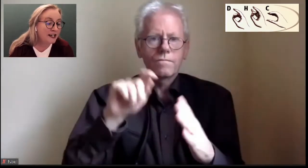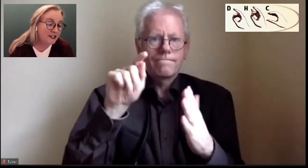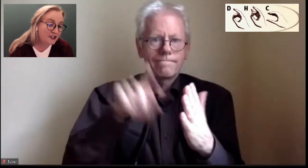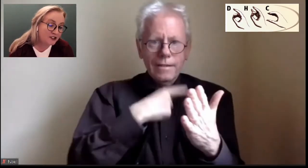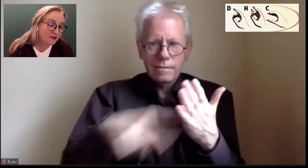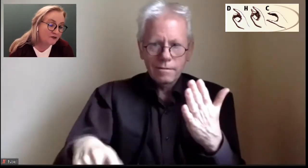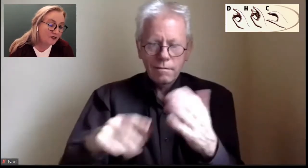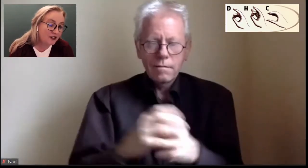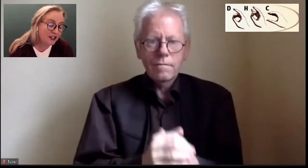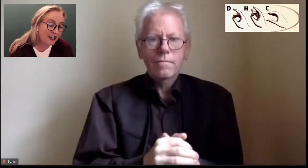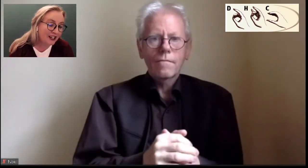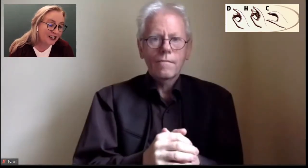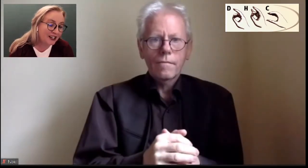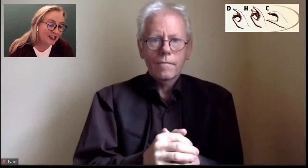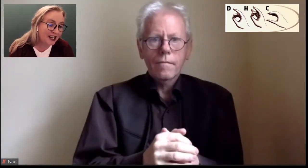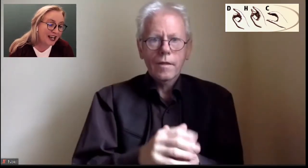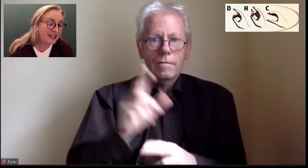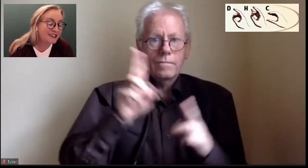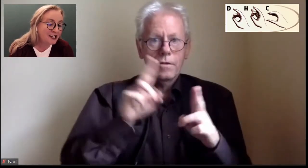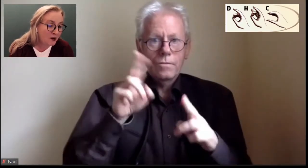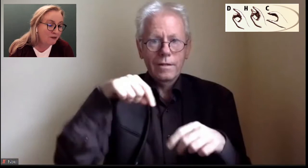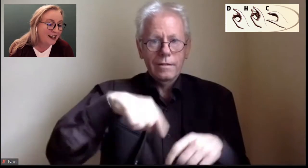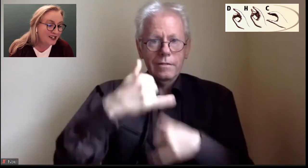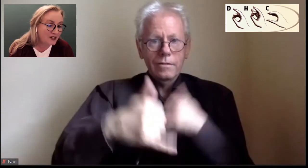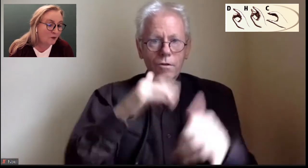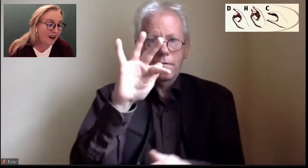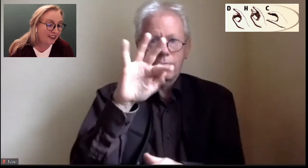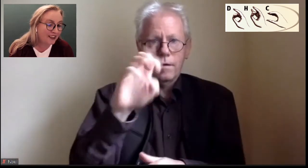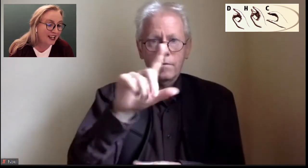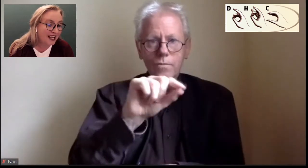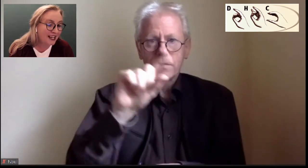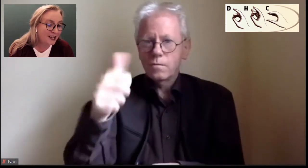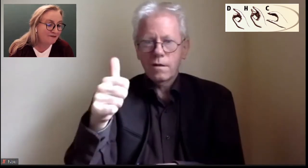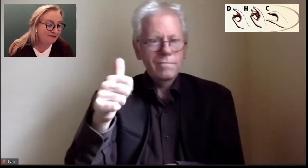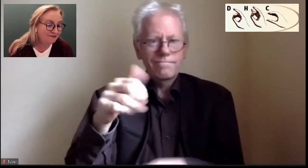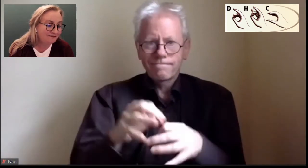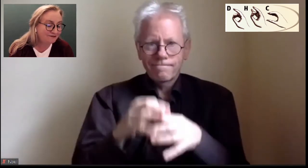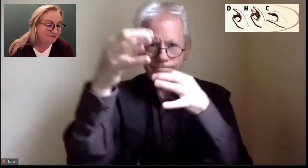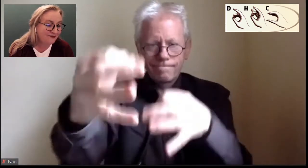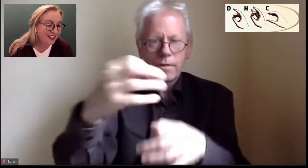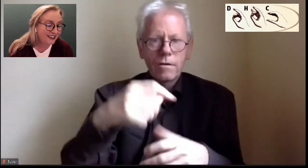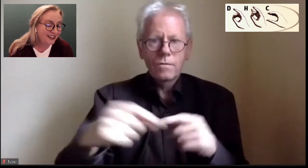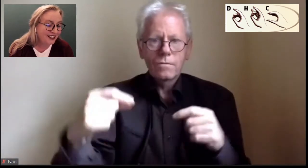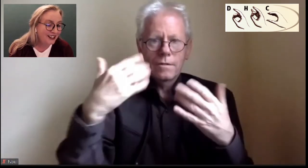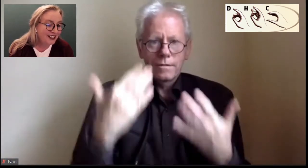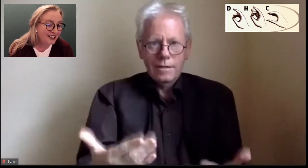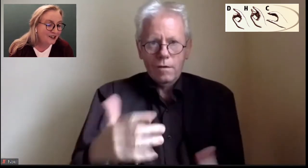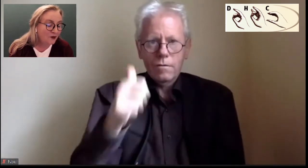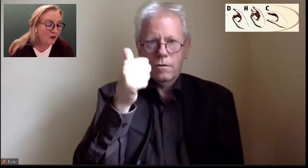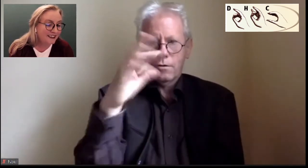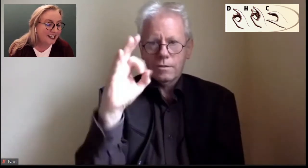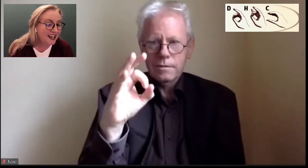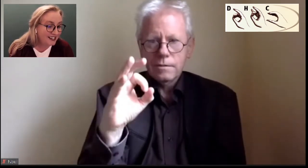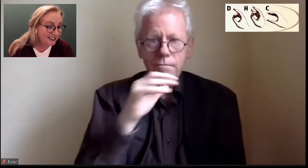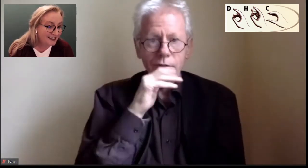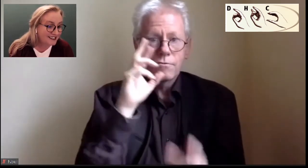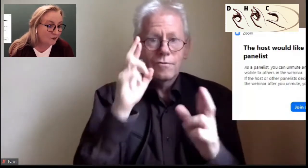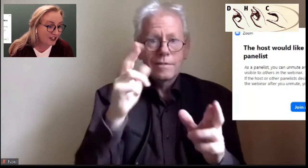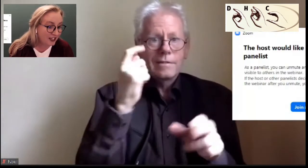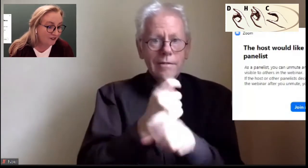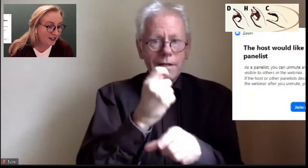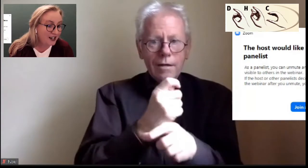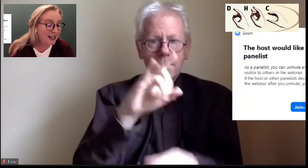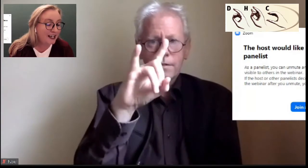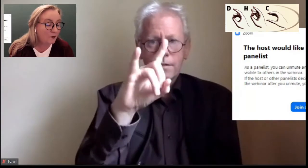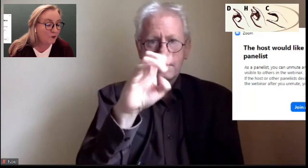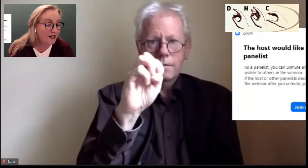in compliance with the guidelines